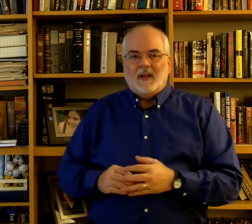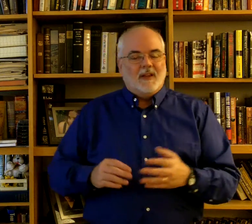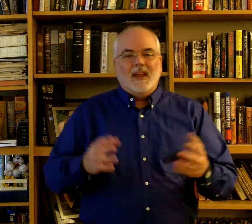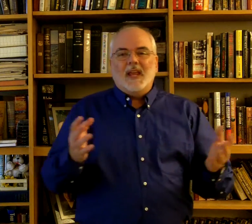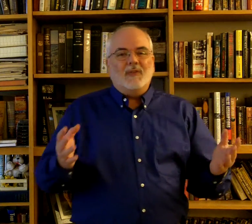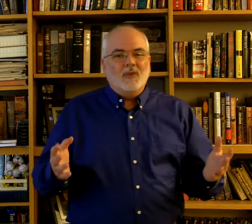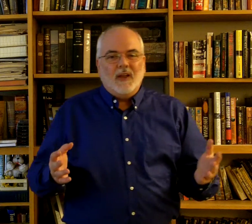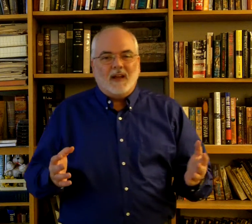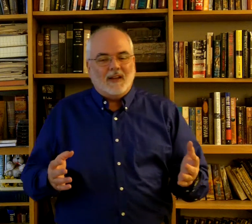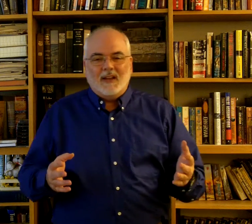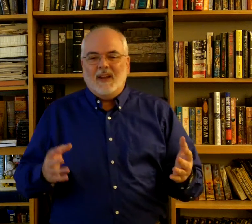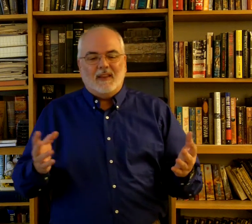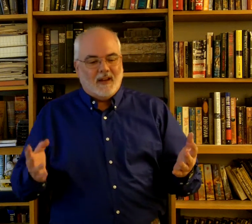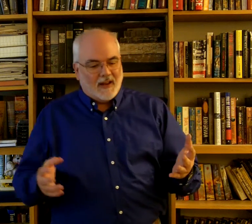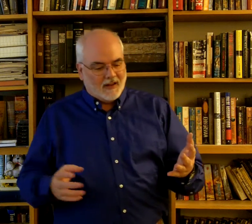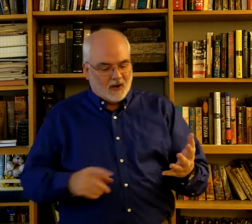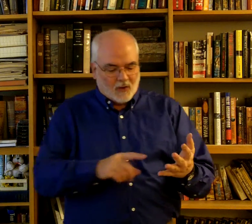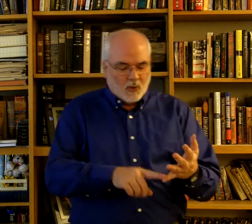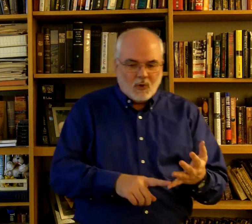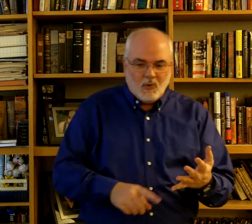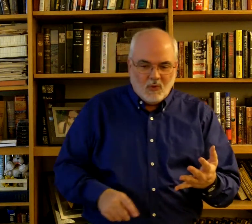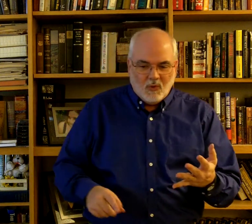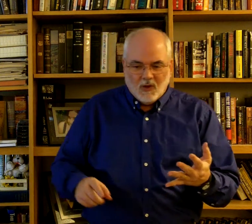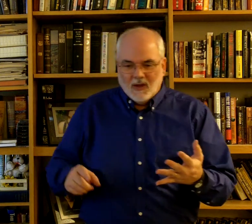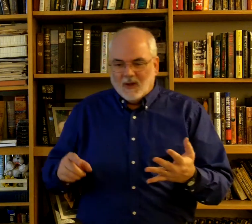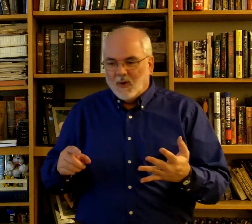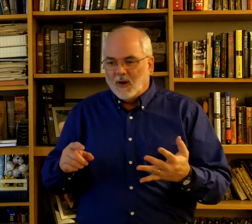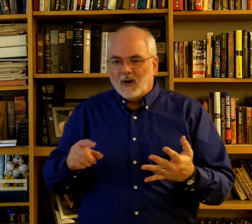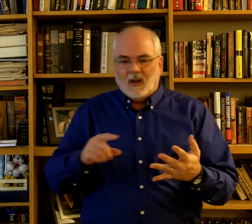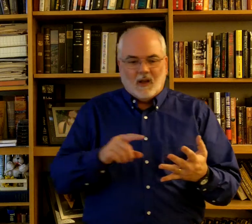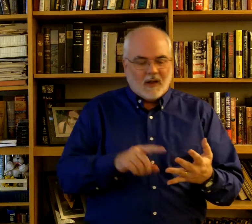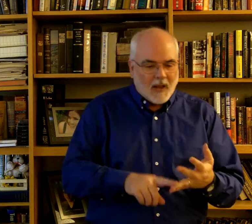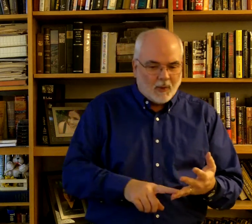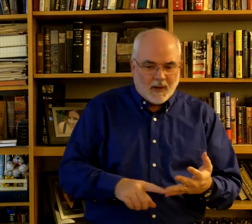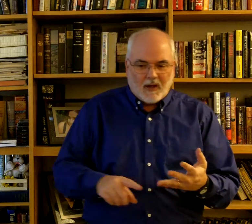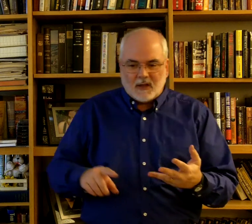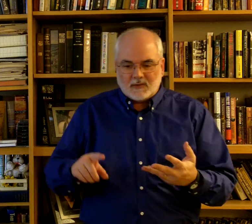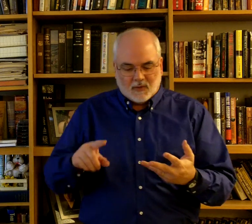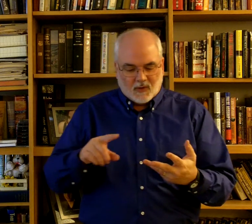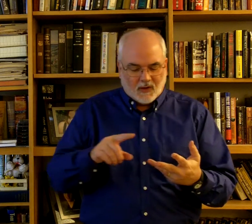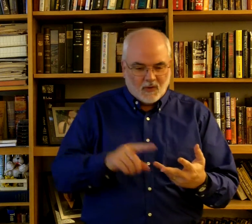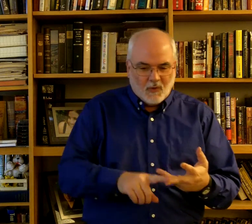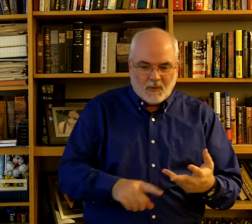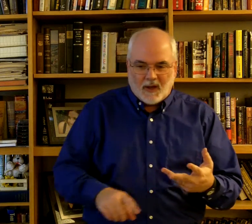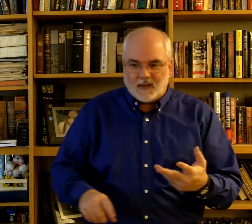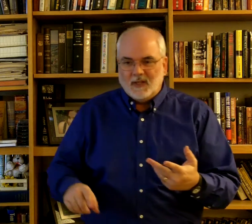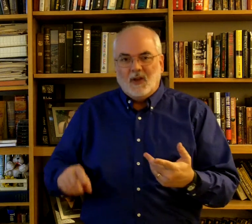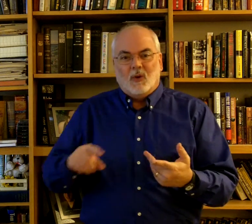If you've got anything like a Roku or an Apple box or a Google box or